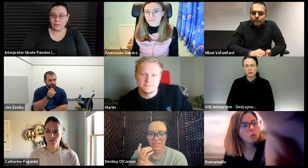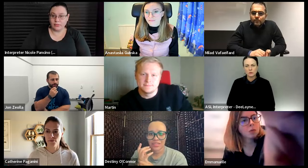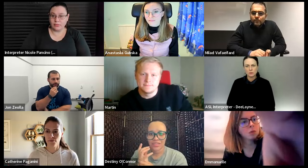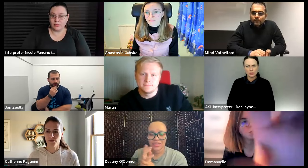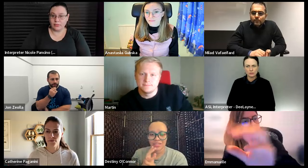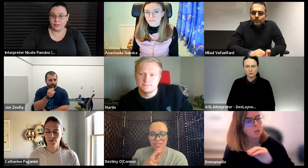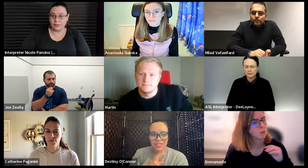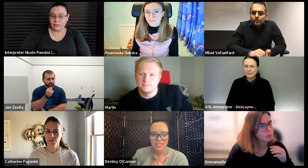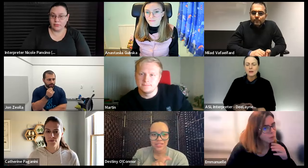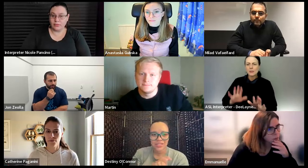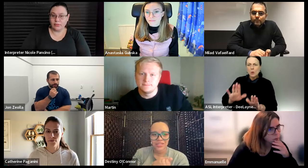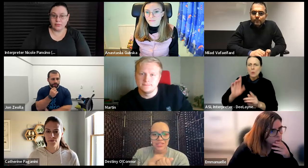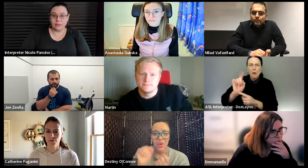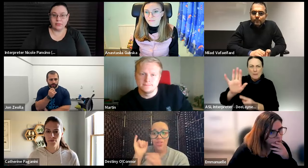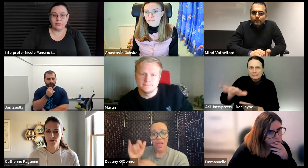so we